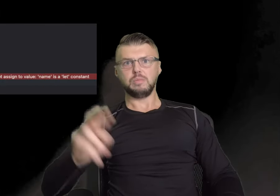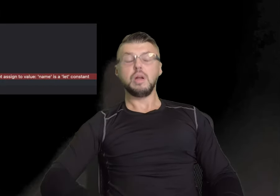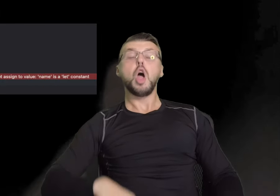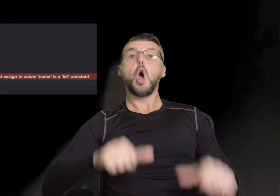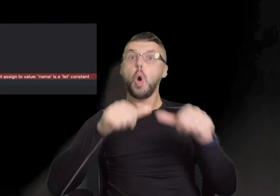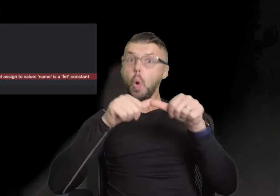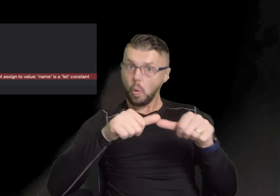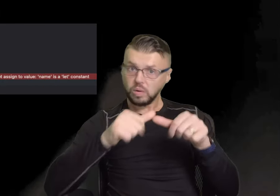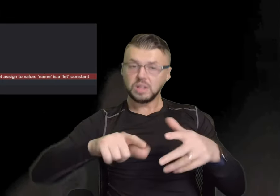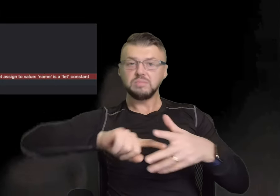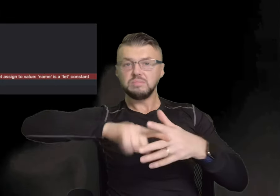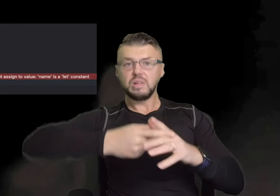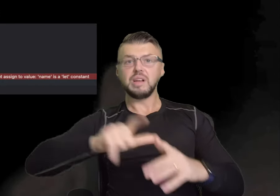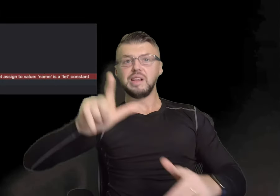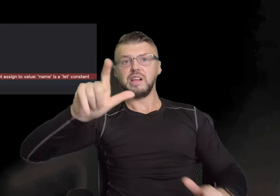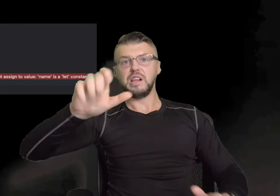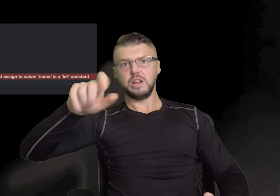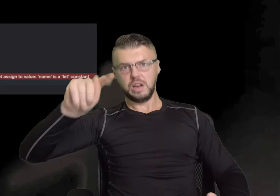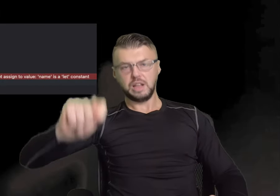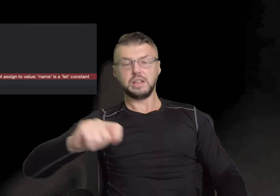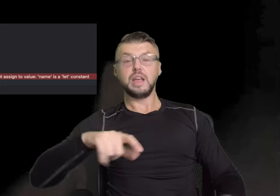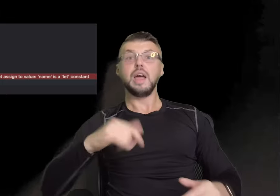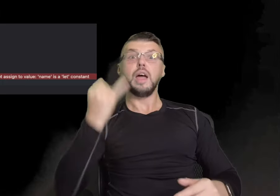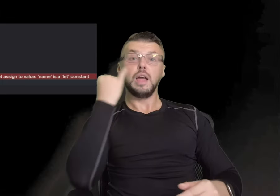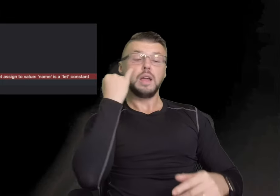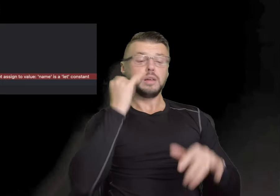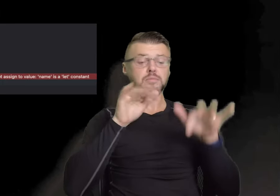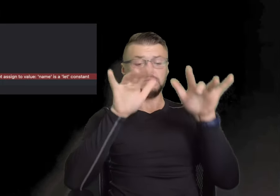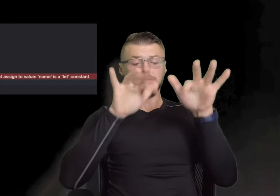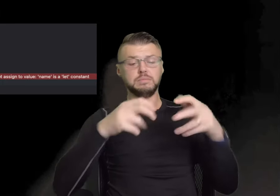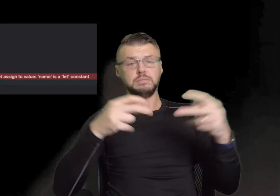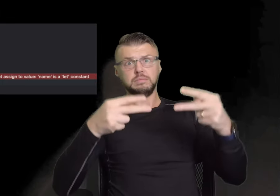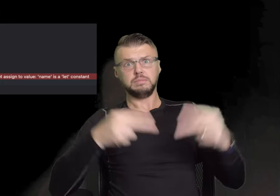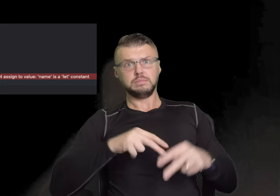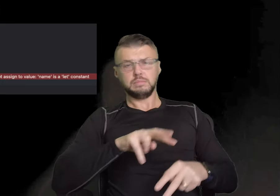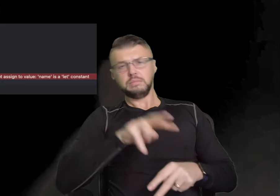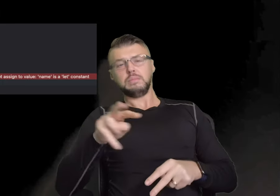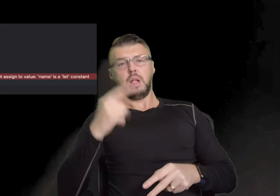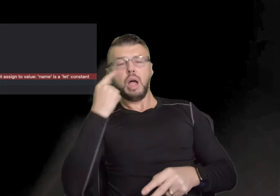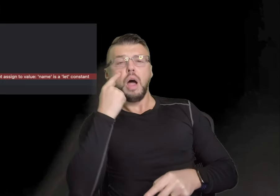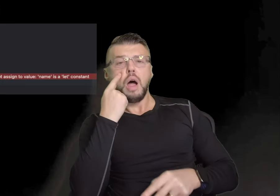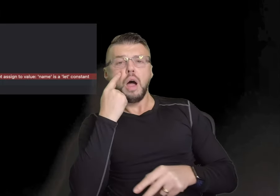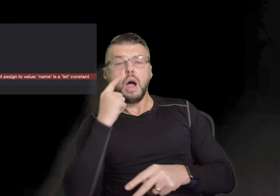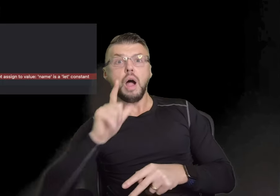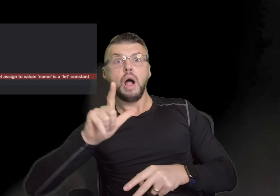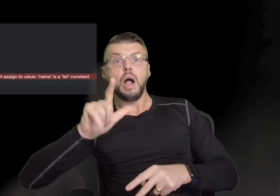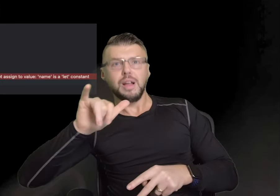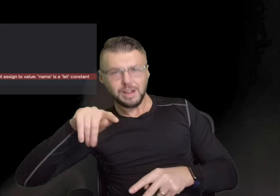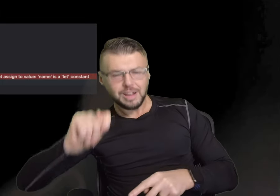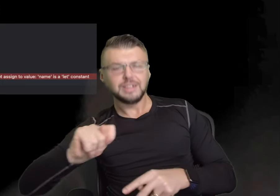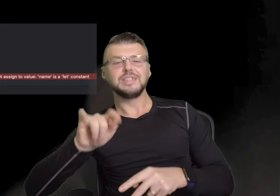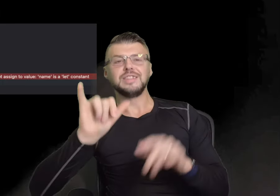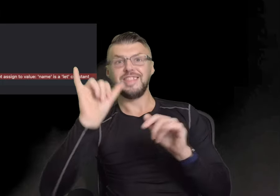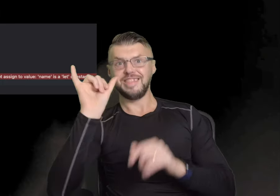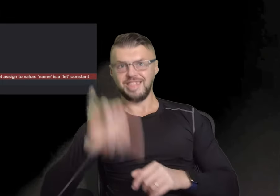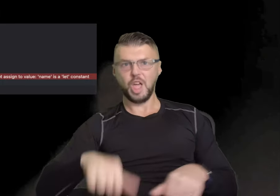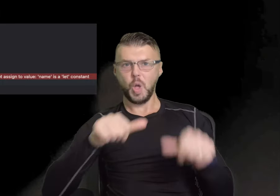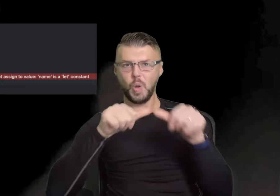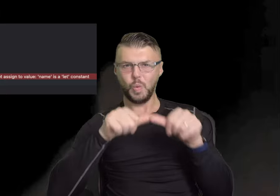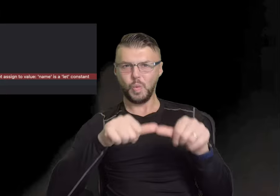Constants start with let. If you look at your code and spot a let, it means it is a constant.